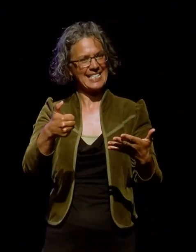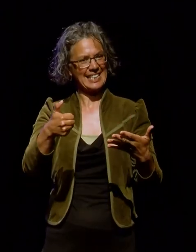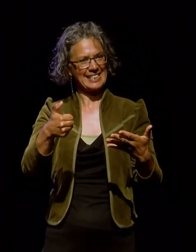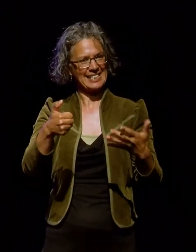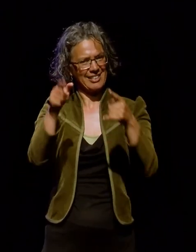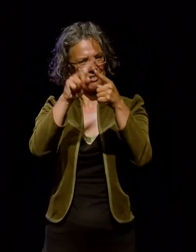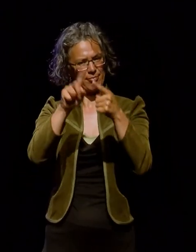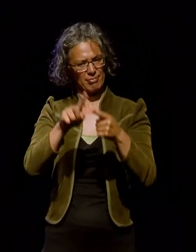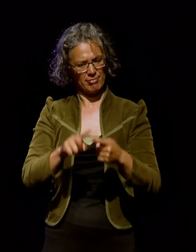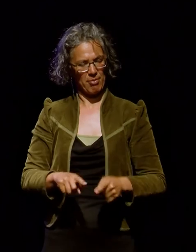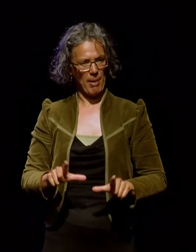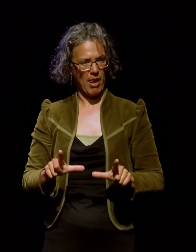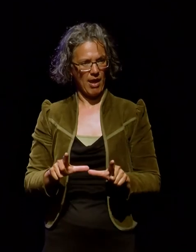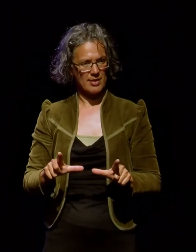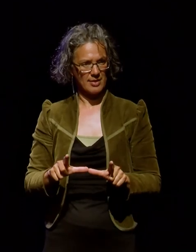see on the screen.